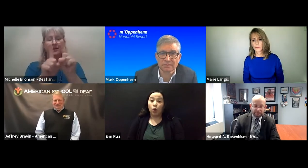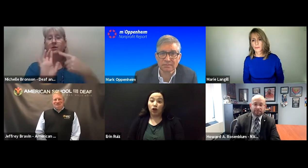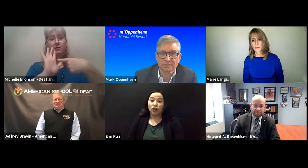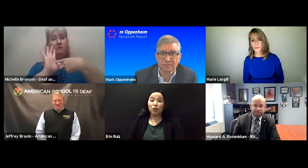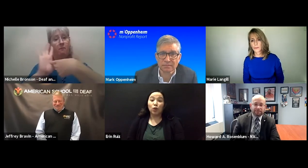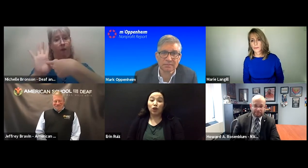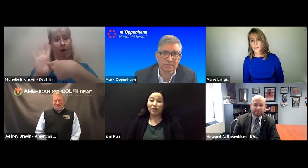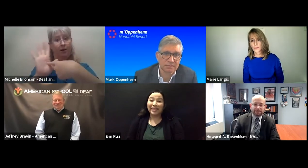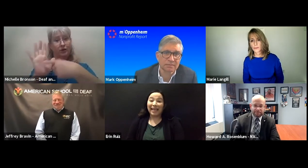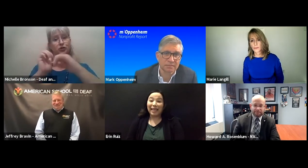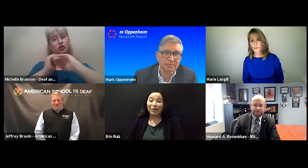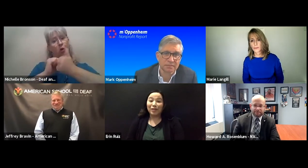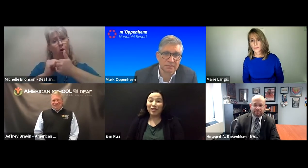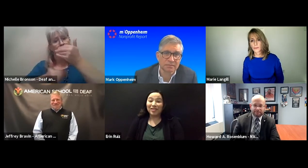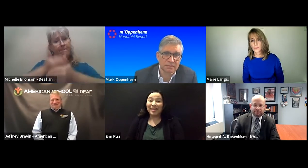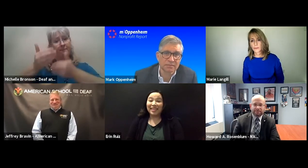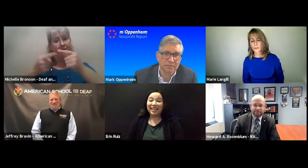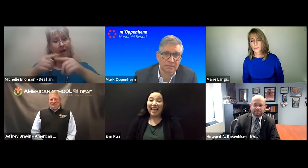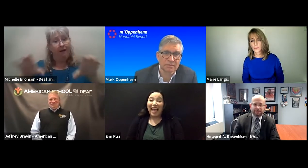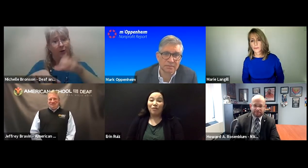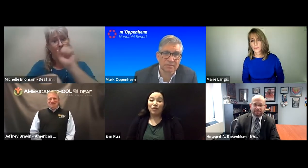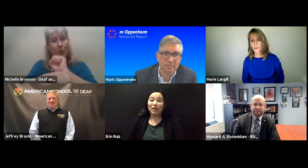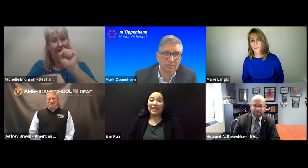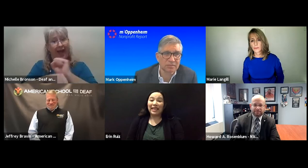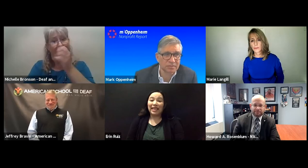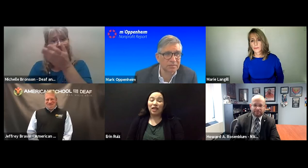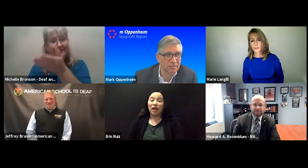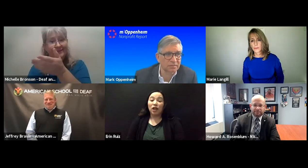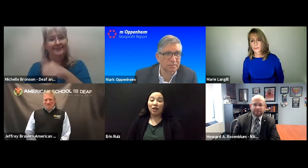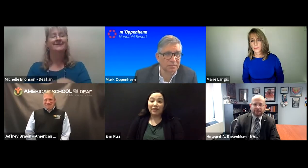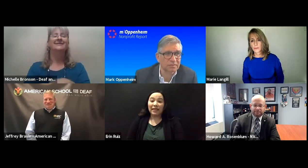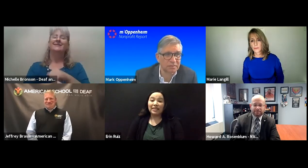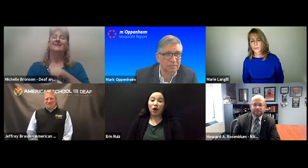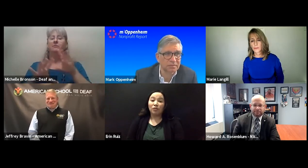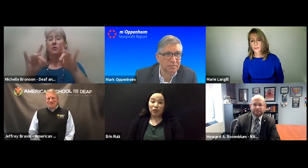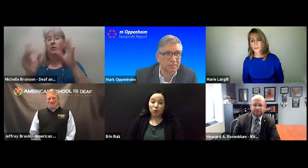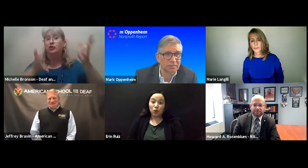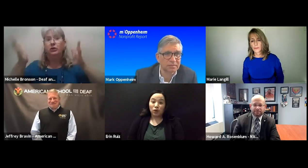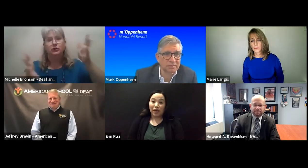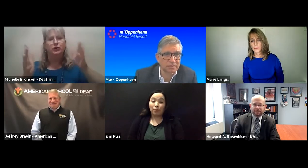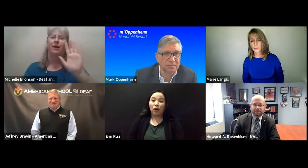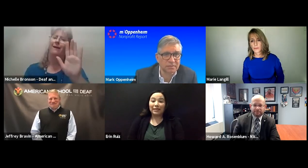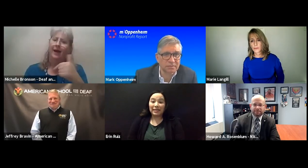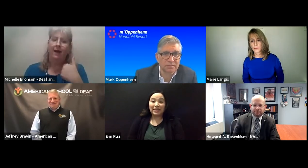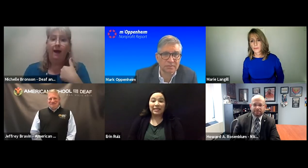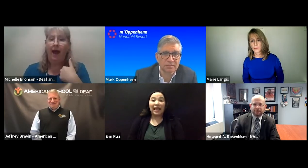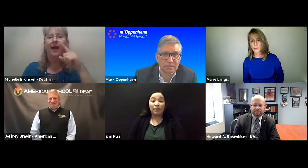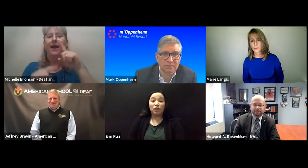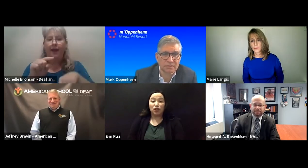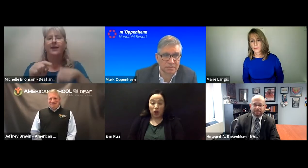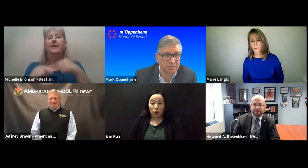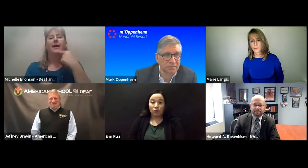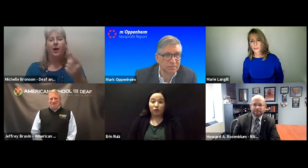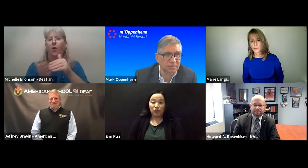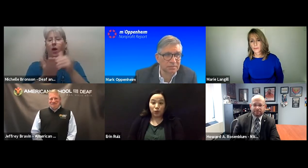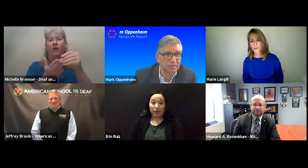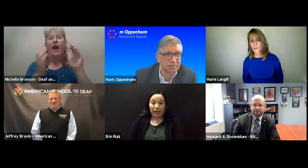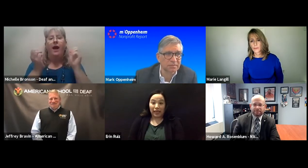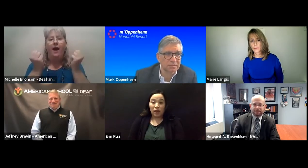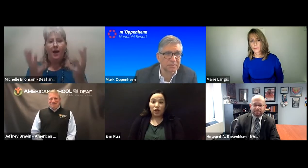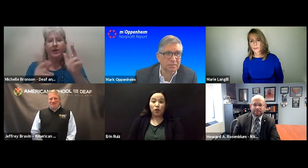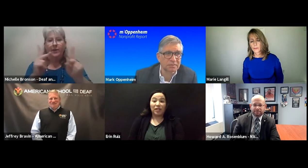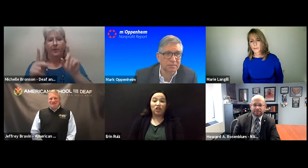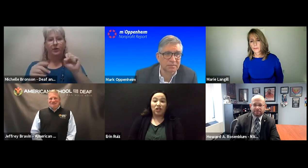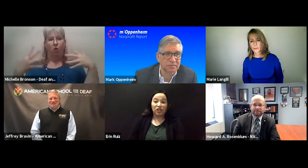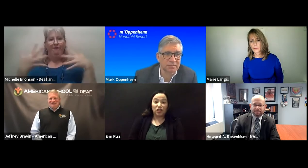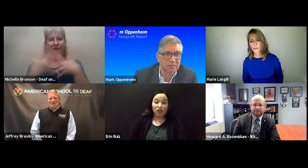coworkers will learn sign language. And really a lot of things are visual and processes can be shown visually.